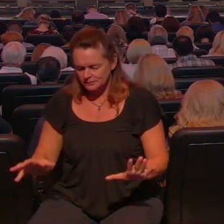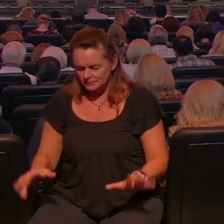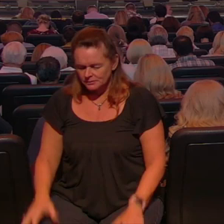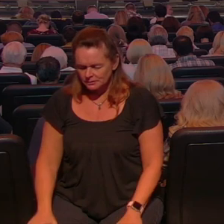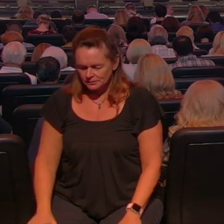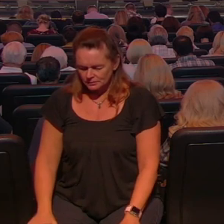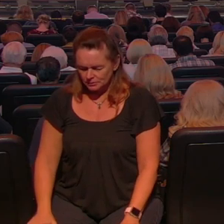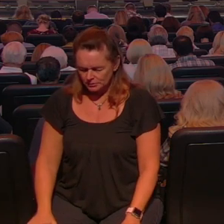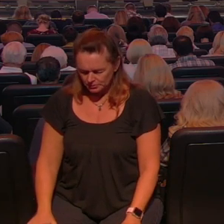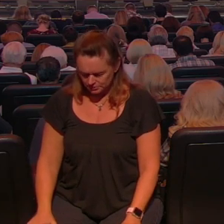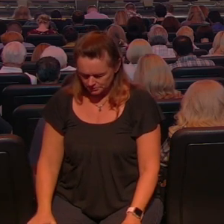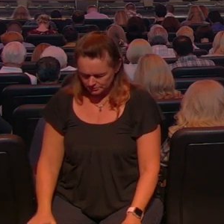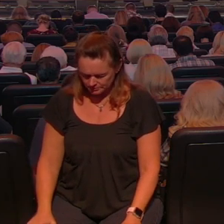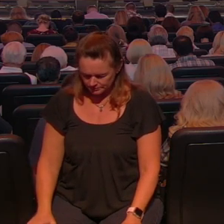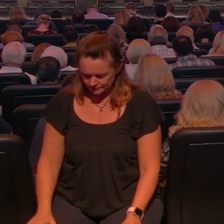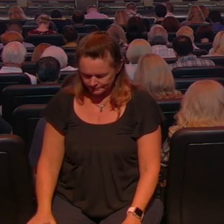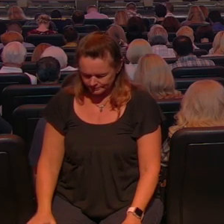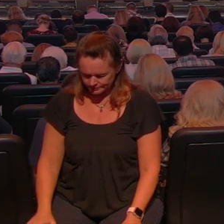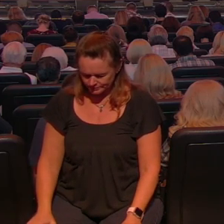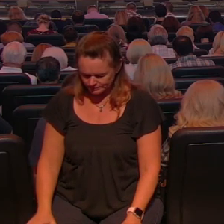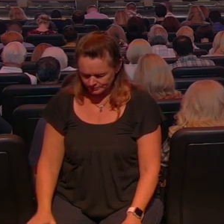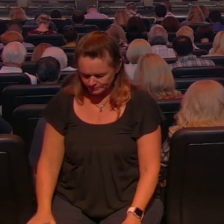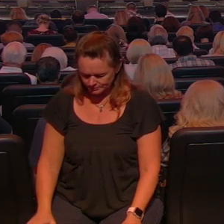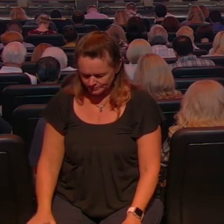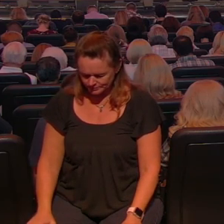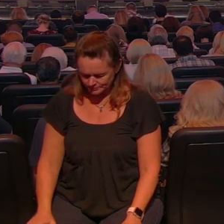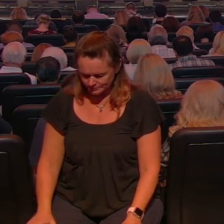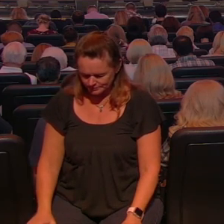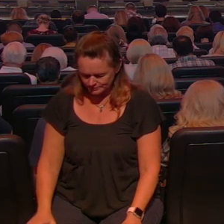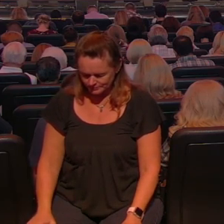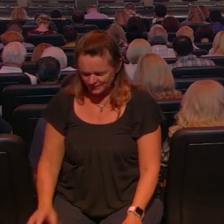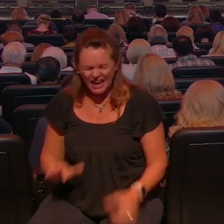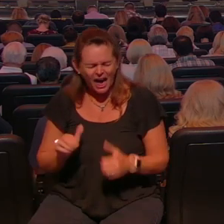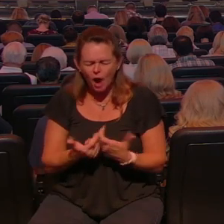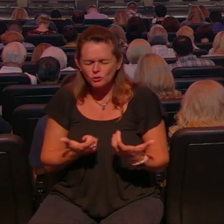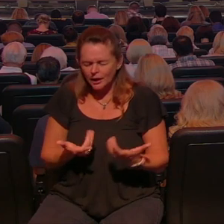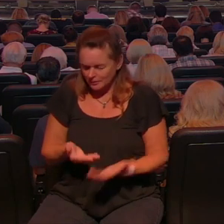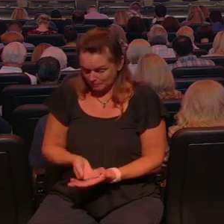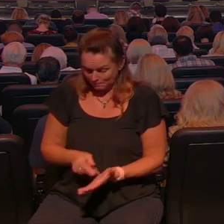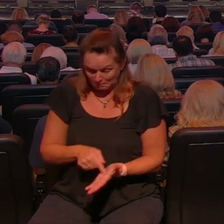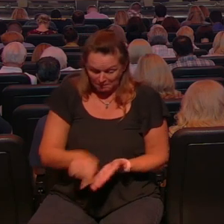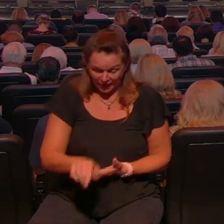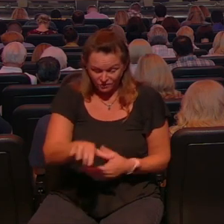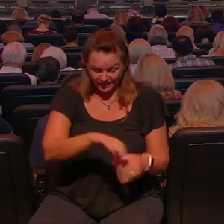but I never would have had the money to buy them a tank of gas and to give them a hundred dollars if I had not